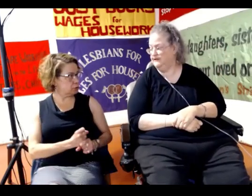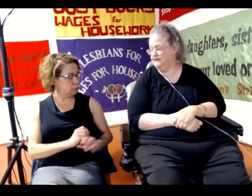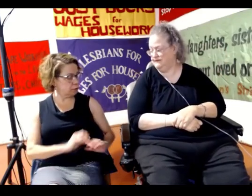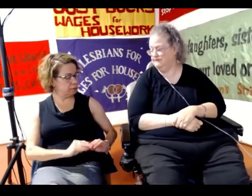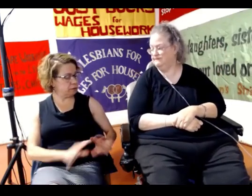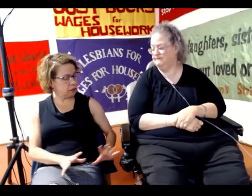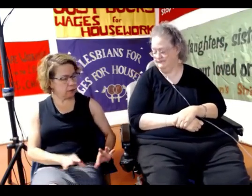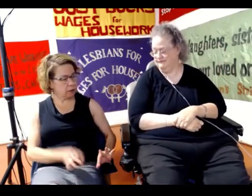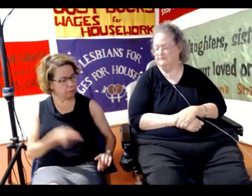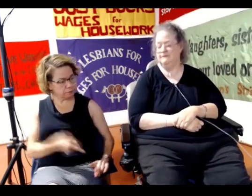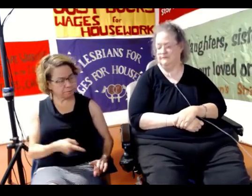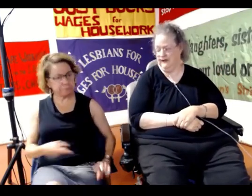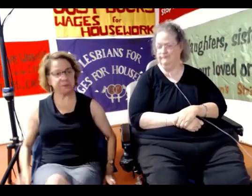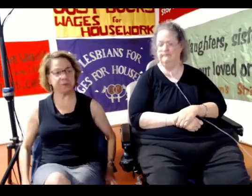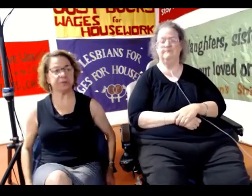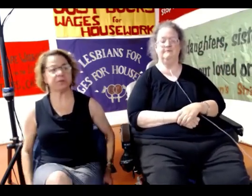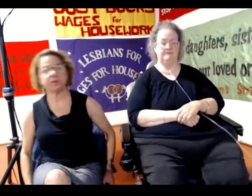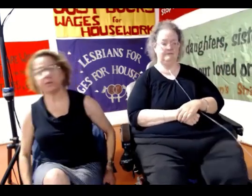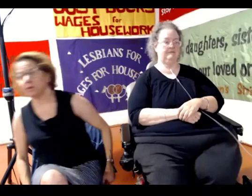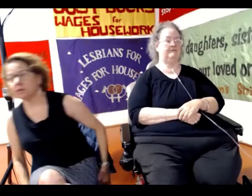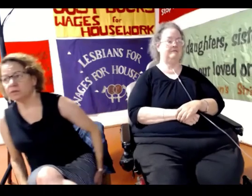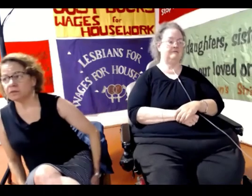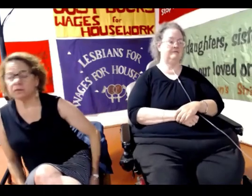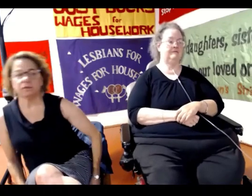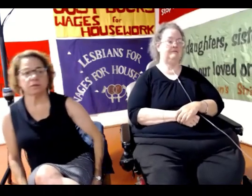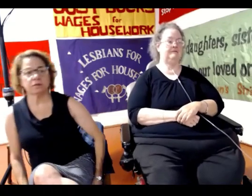Thank you very much, Margaret.